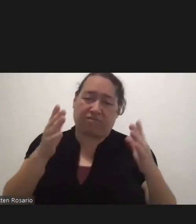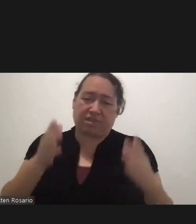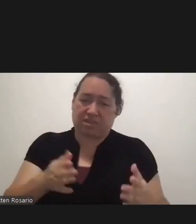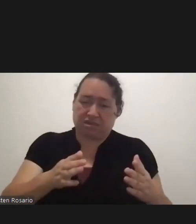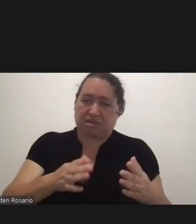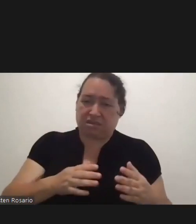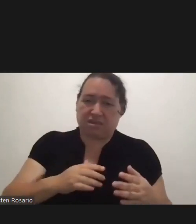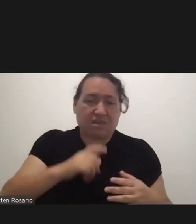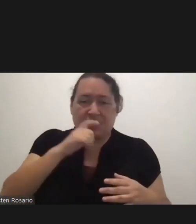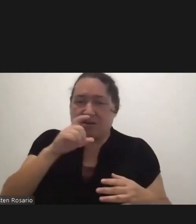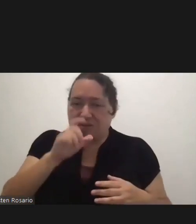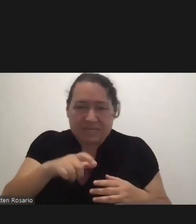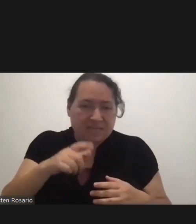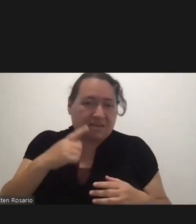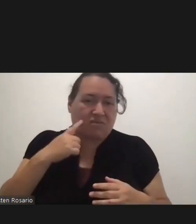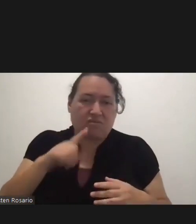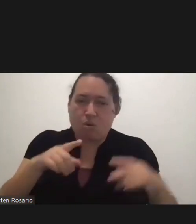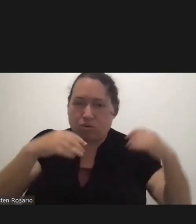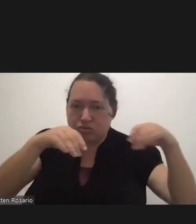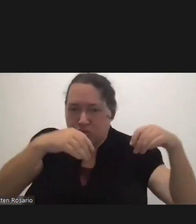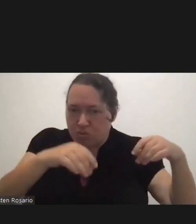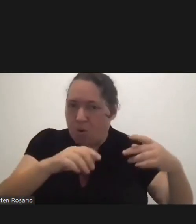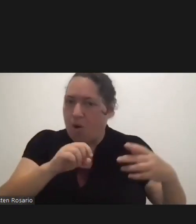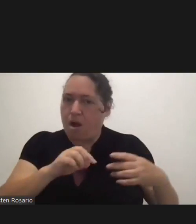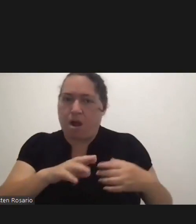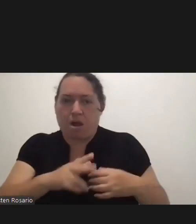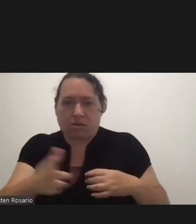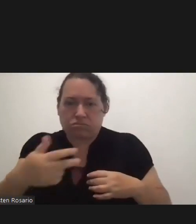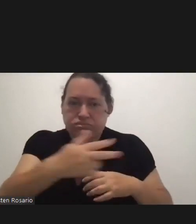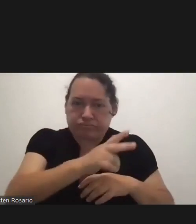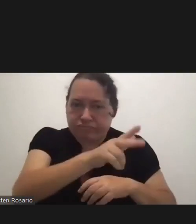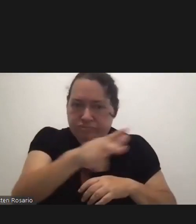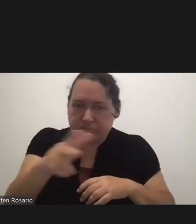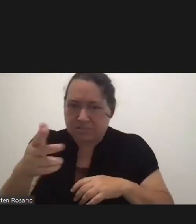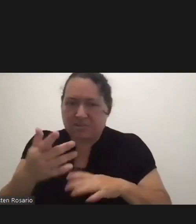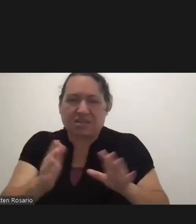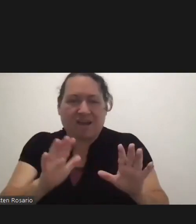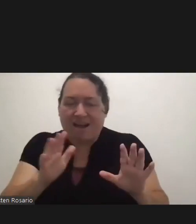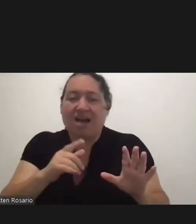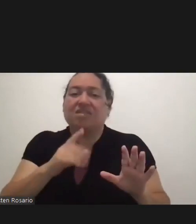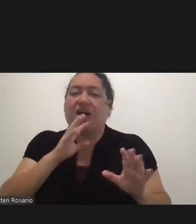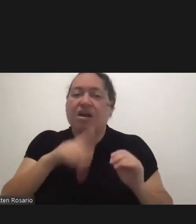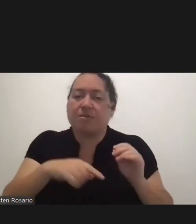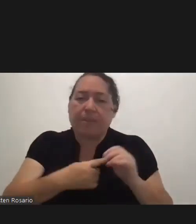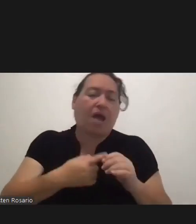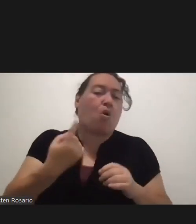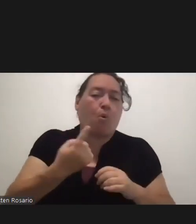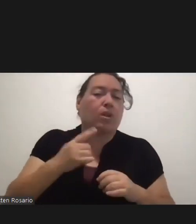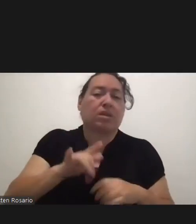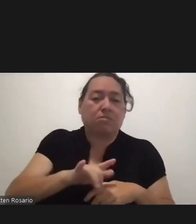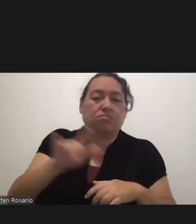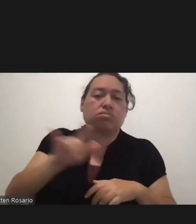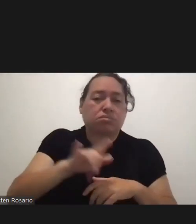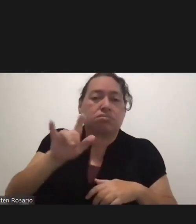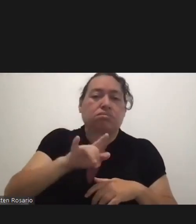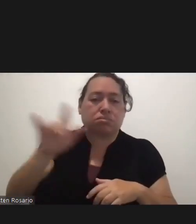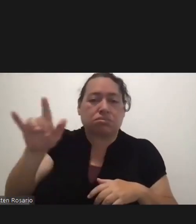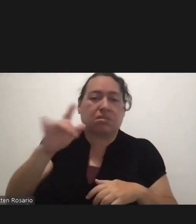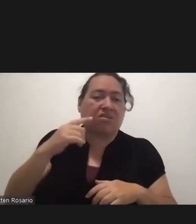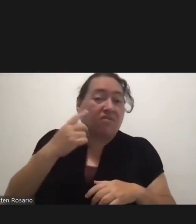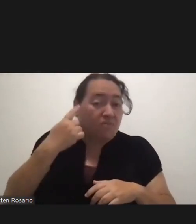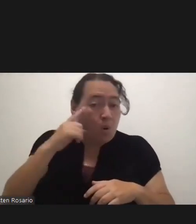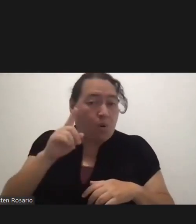from store to store or any of that. It's just, again, a record of verification for travelers. And